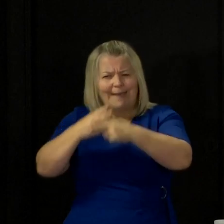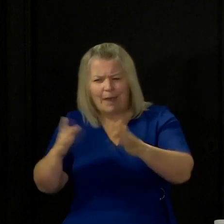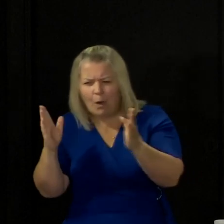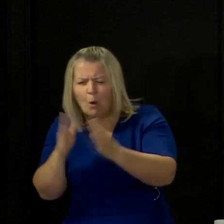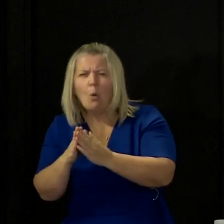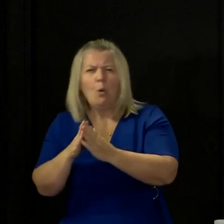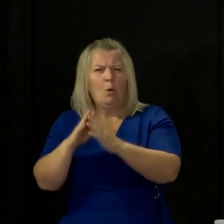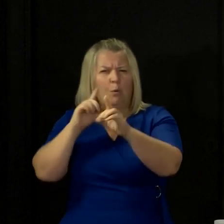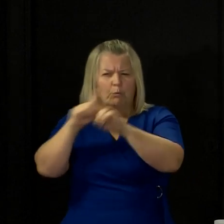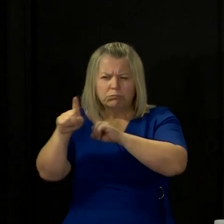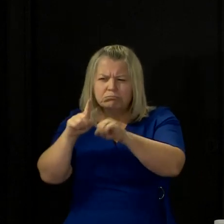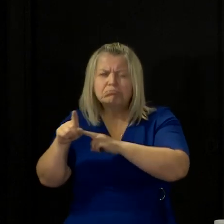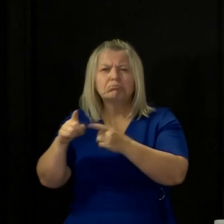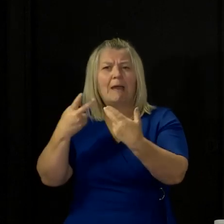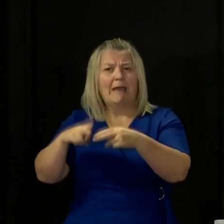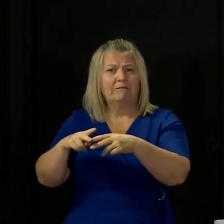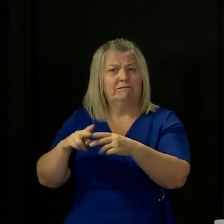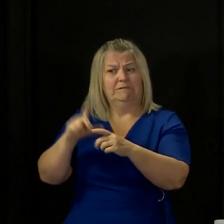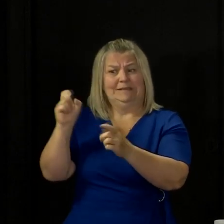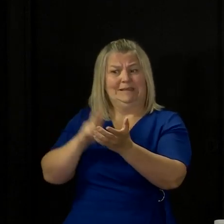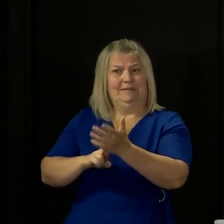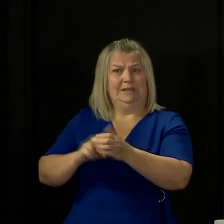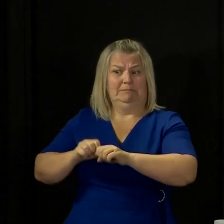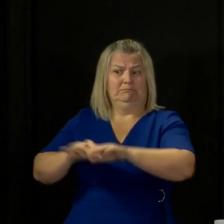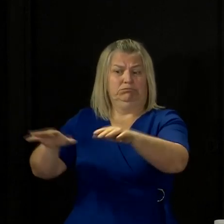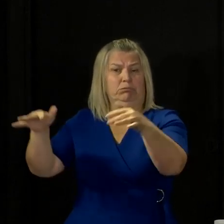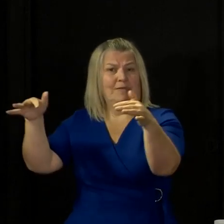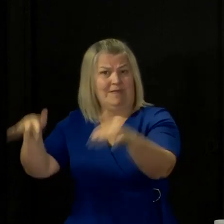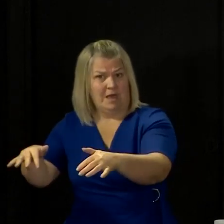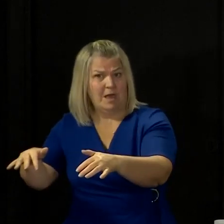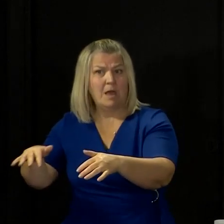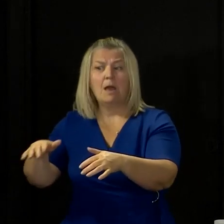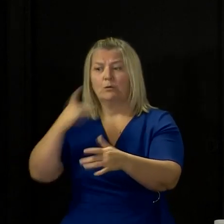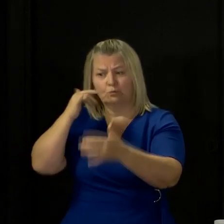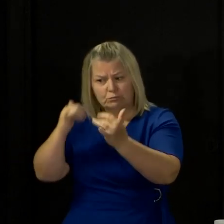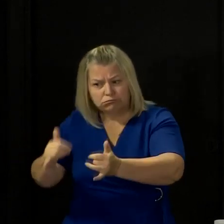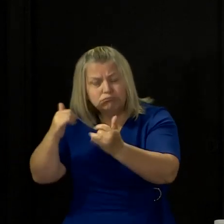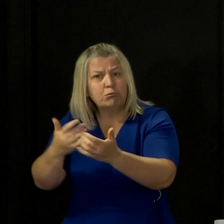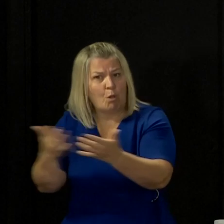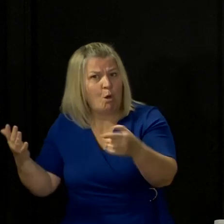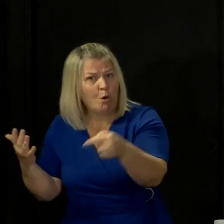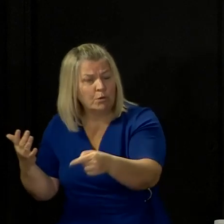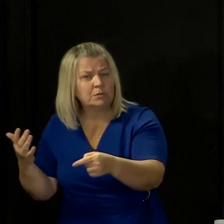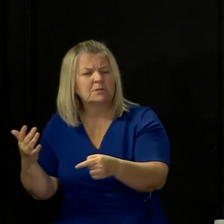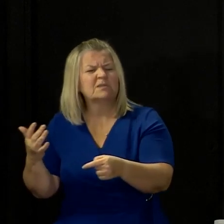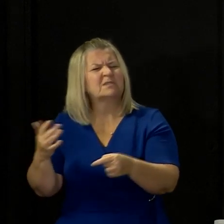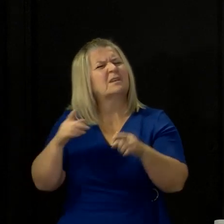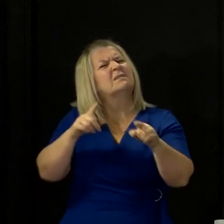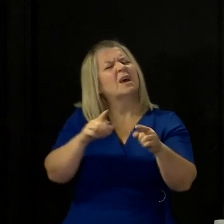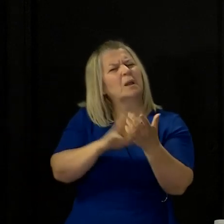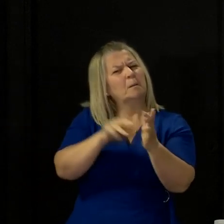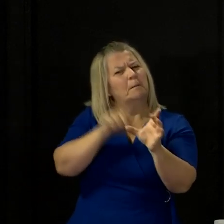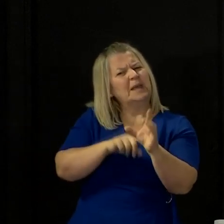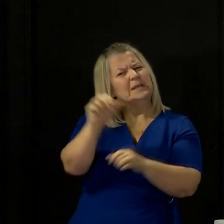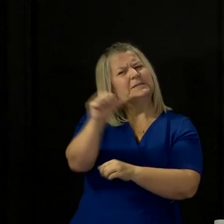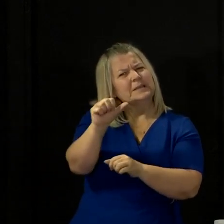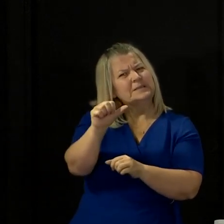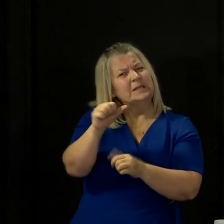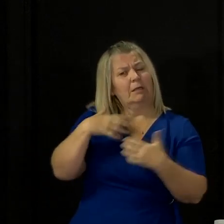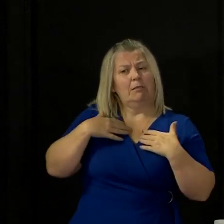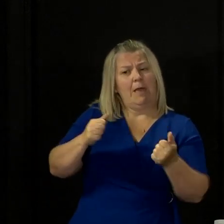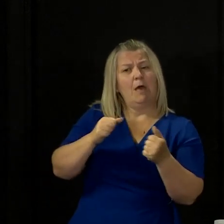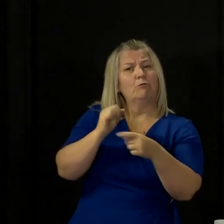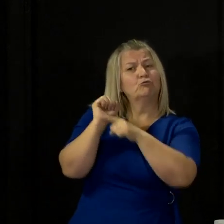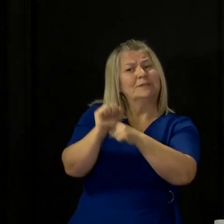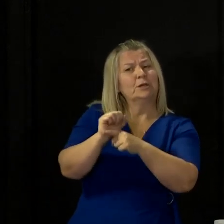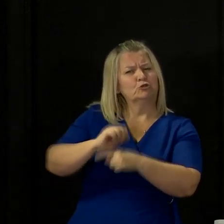a chain where there was an outbreak, and also sampling in homes with no outbreaks. Then on May 16th, Health Protection Scotland released